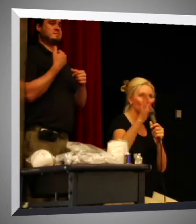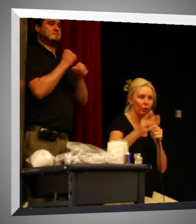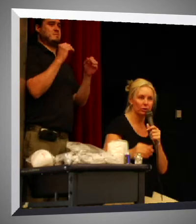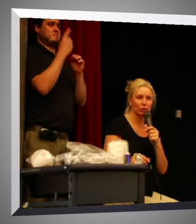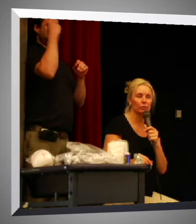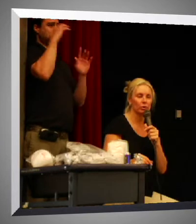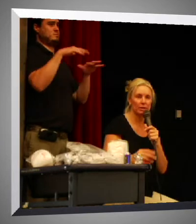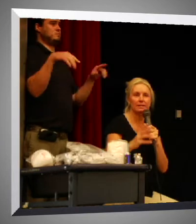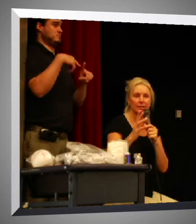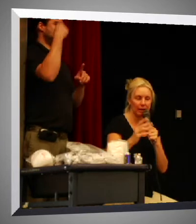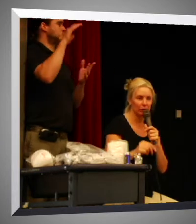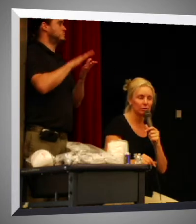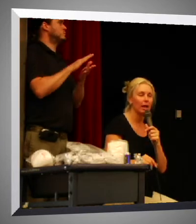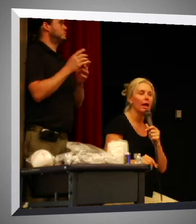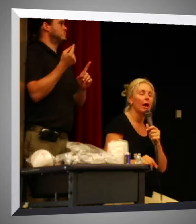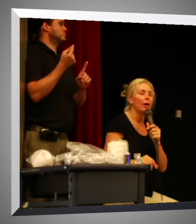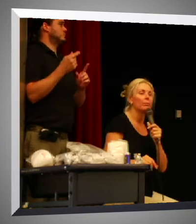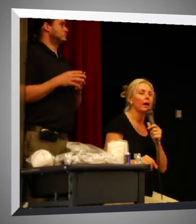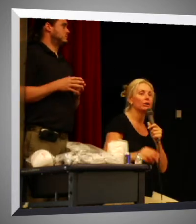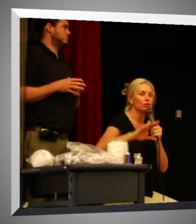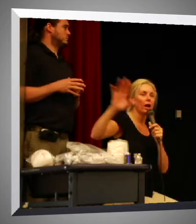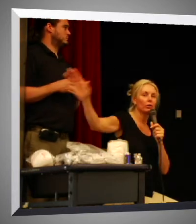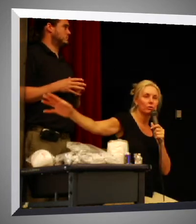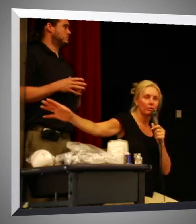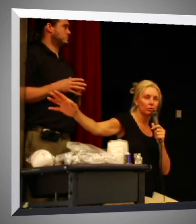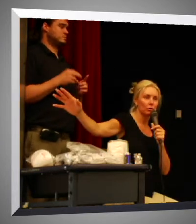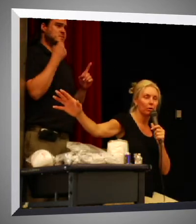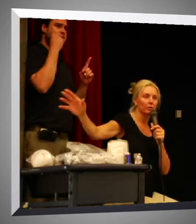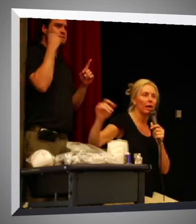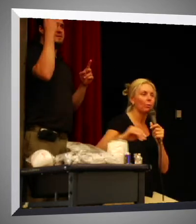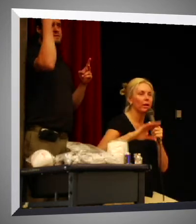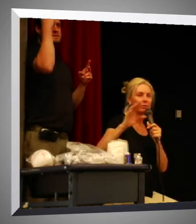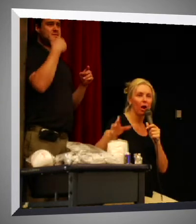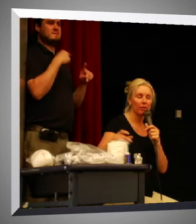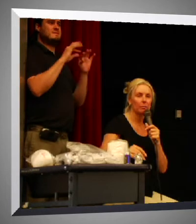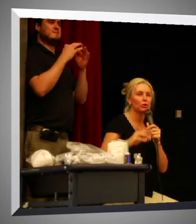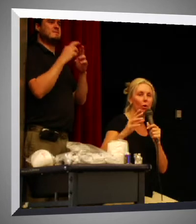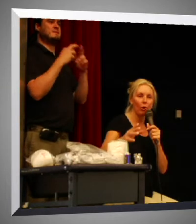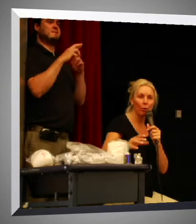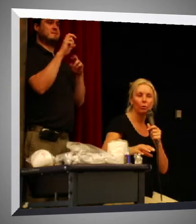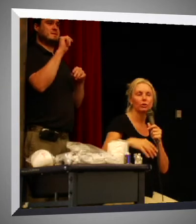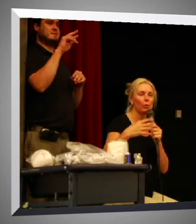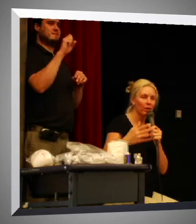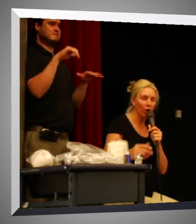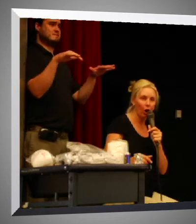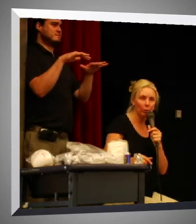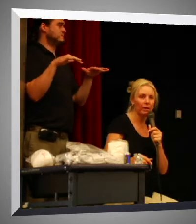or grandchildren or nieces and nephews, but your child goes off to school, and we need to talk to them. don't go, you don't get the car with